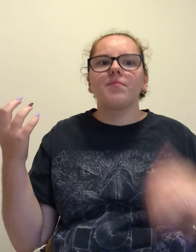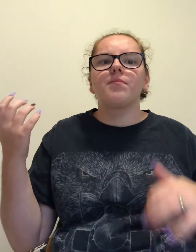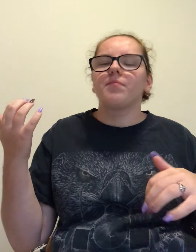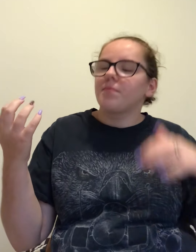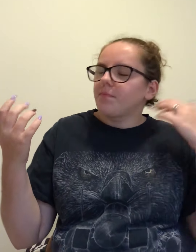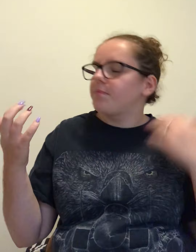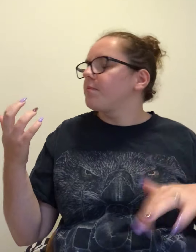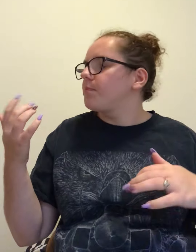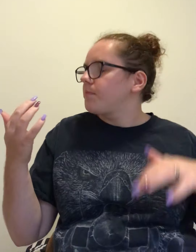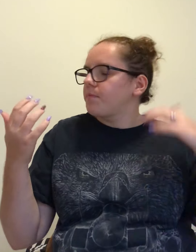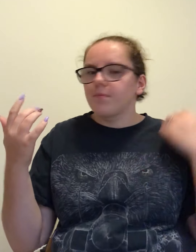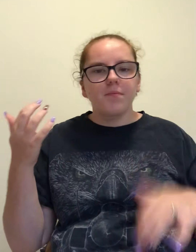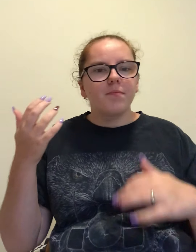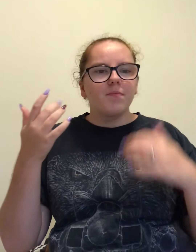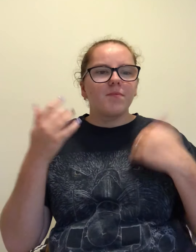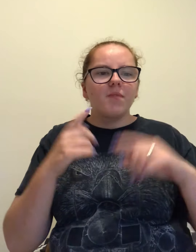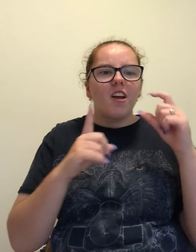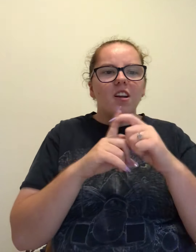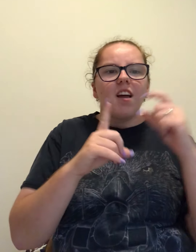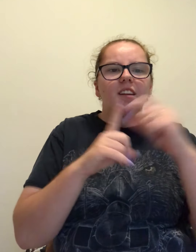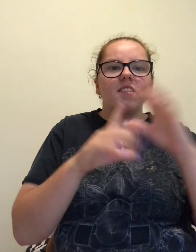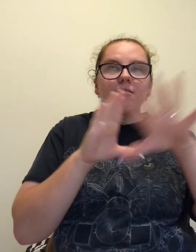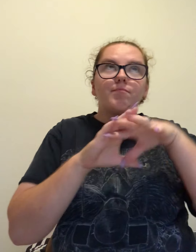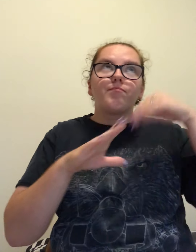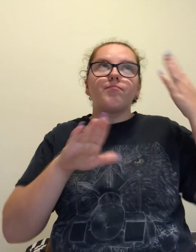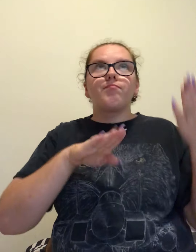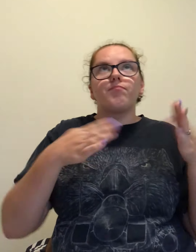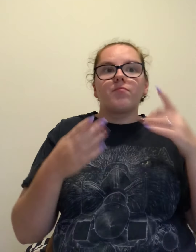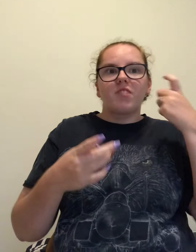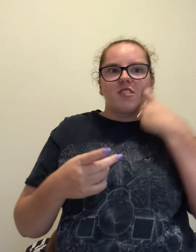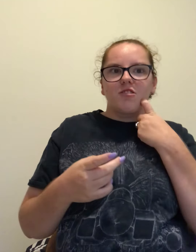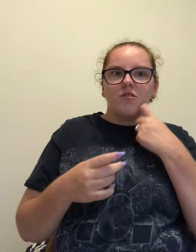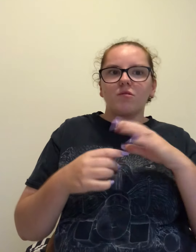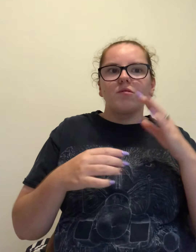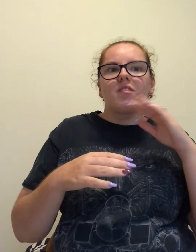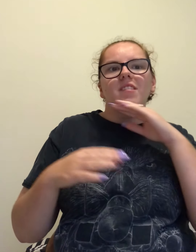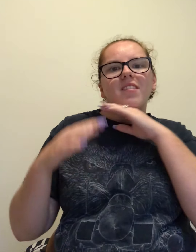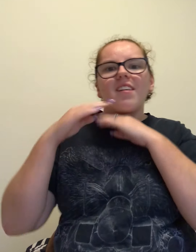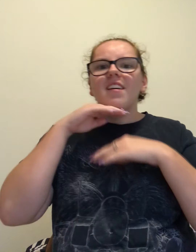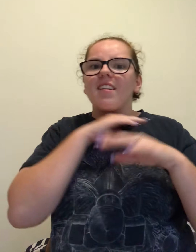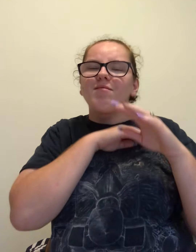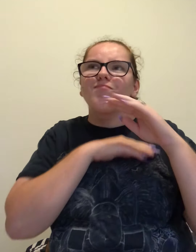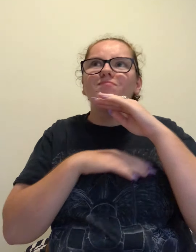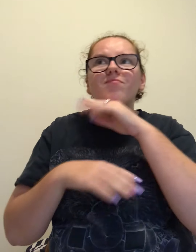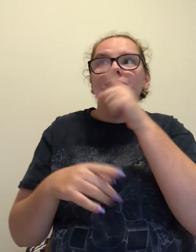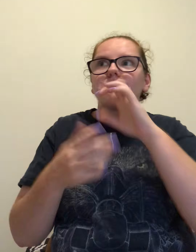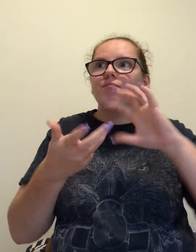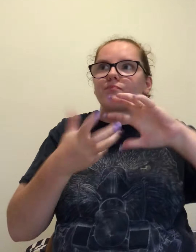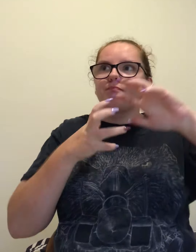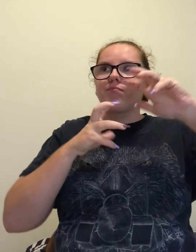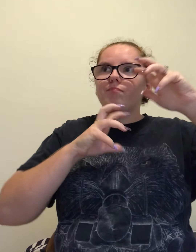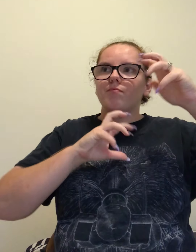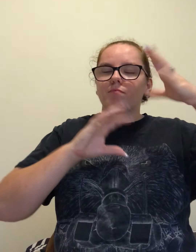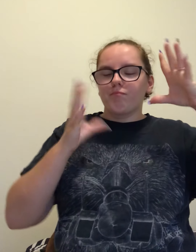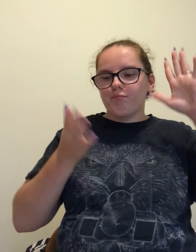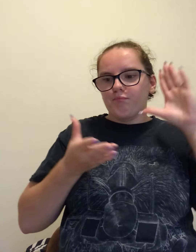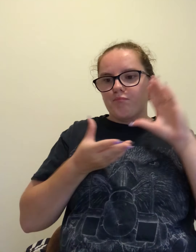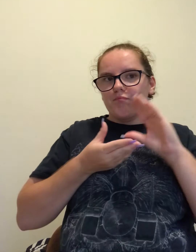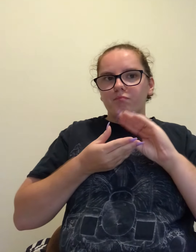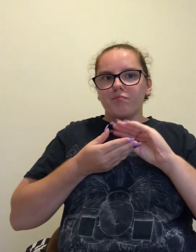It's like your world's lying Just to make you small Diffin' in